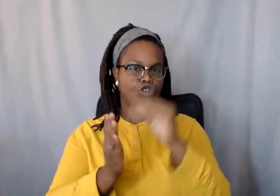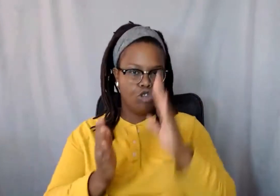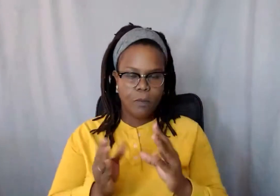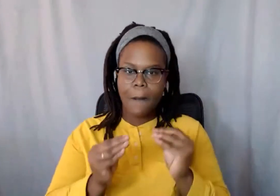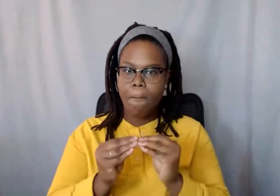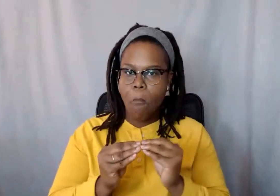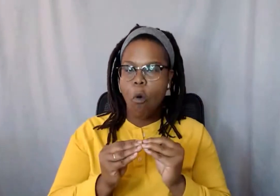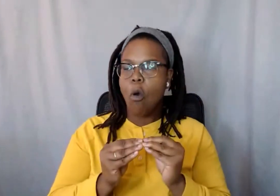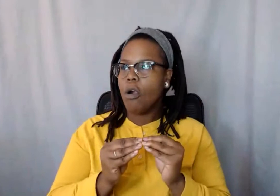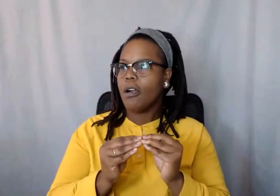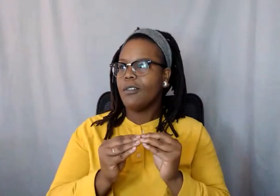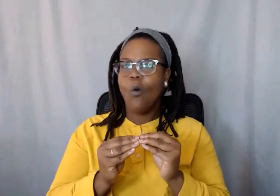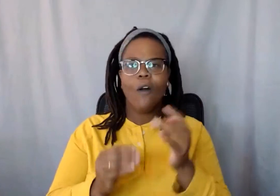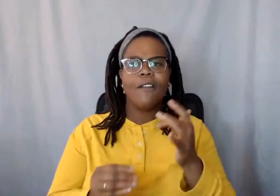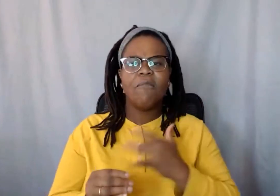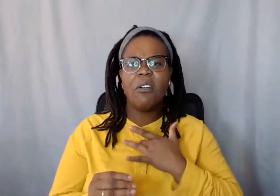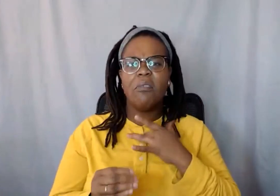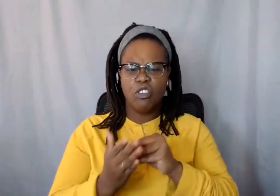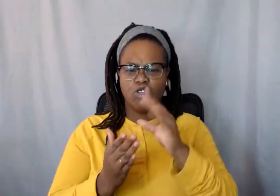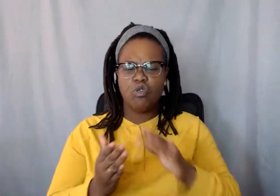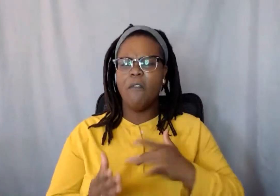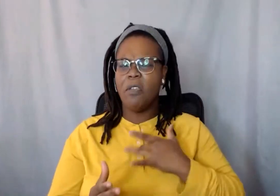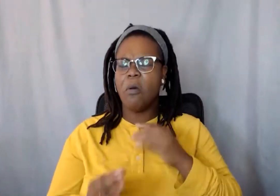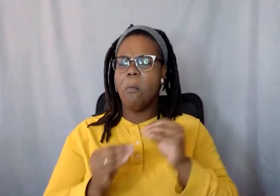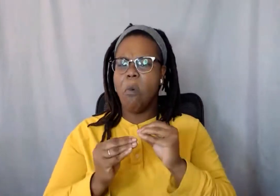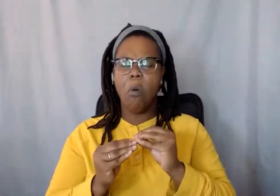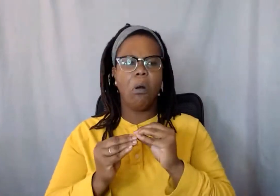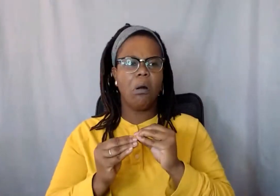staff actually care about my education, right? then just, it feels like it's a profit for them.